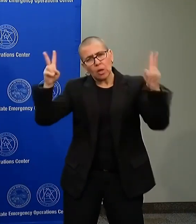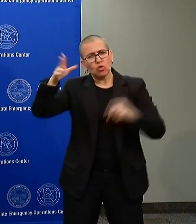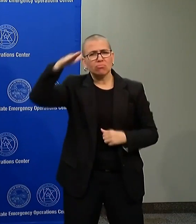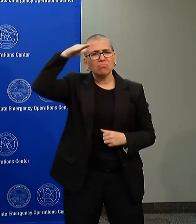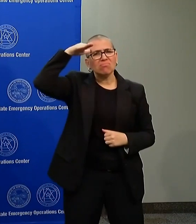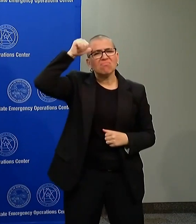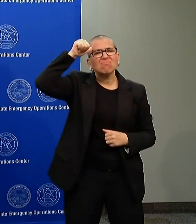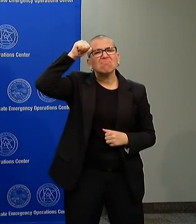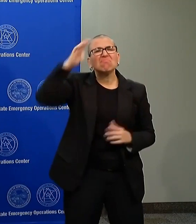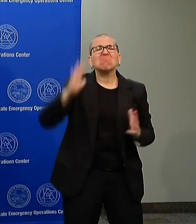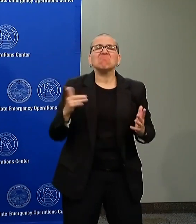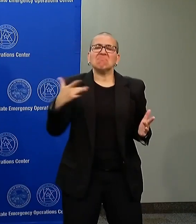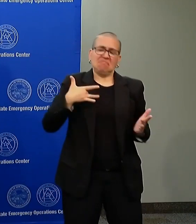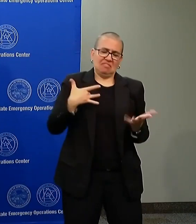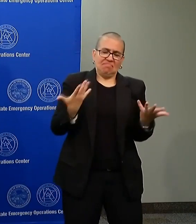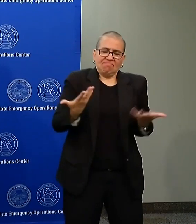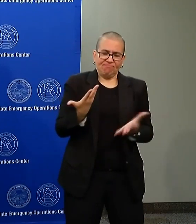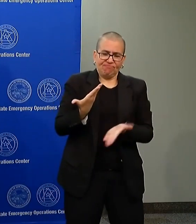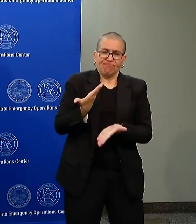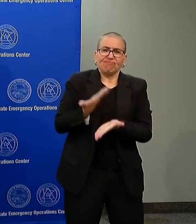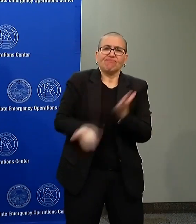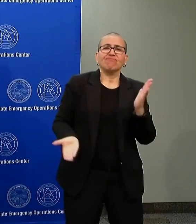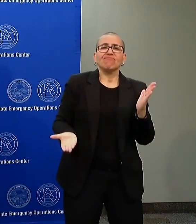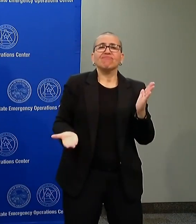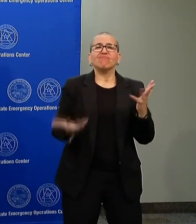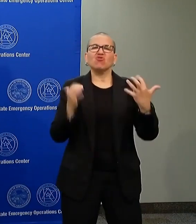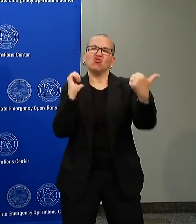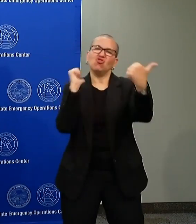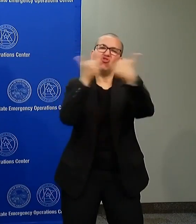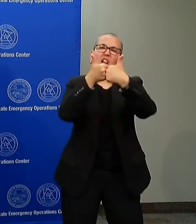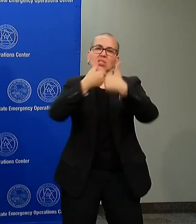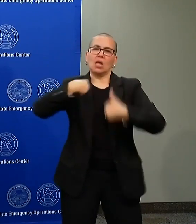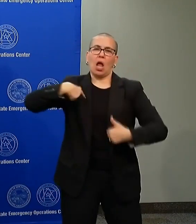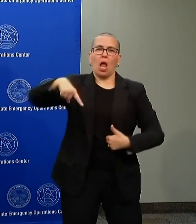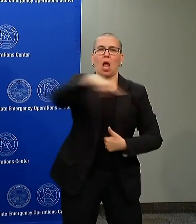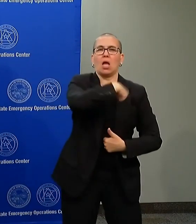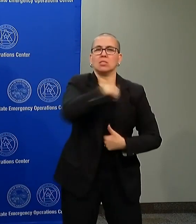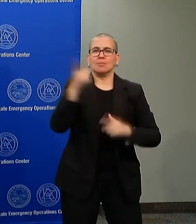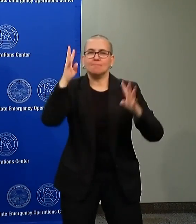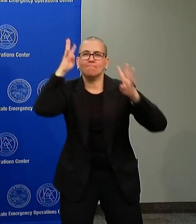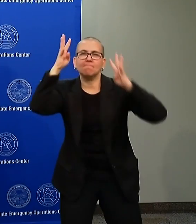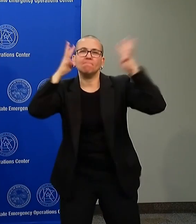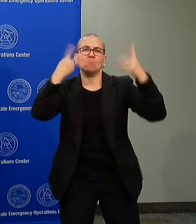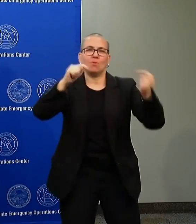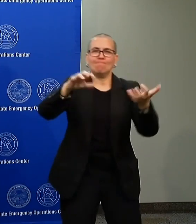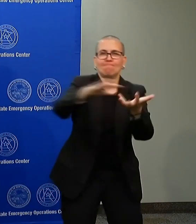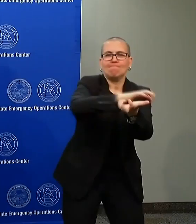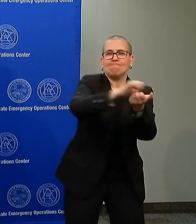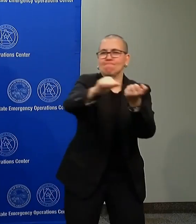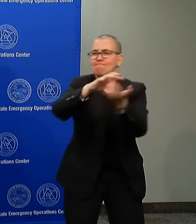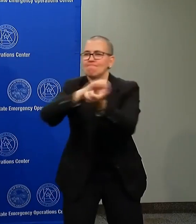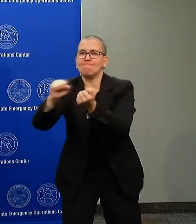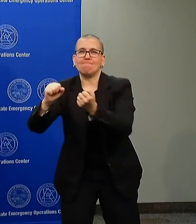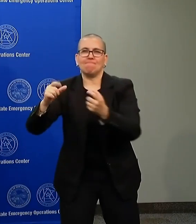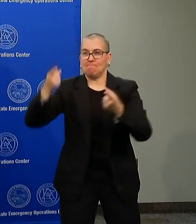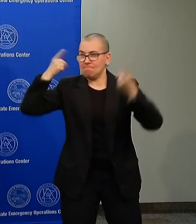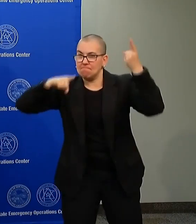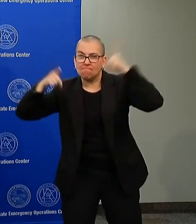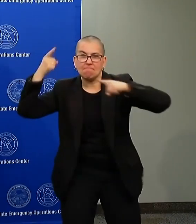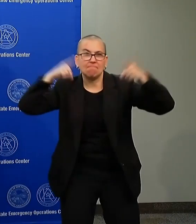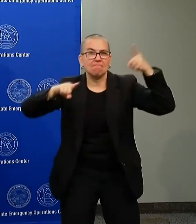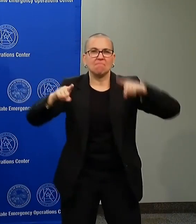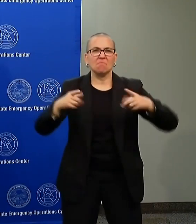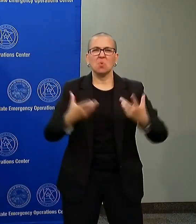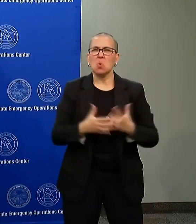challenging approaches that we have had to adapt to. We have watched them